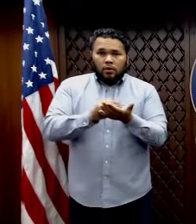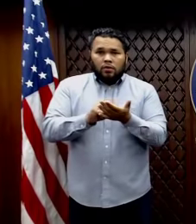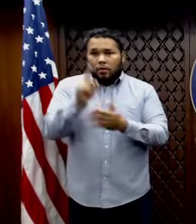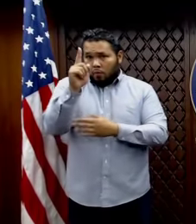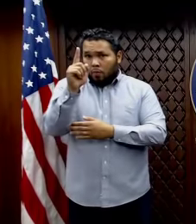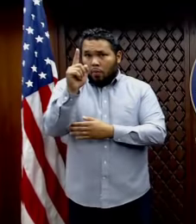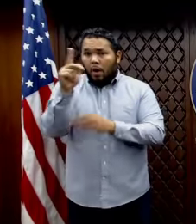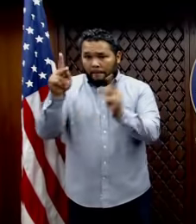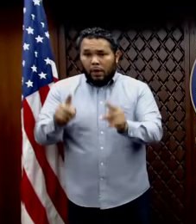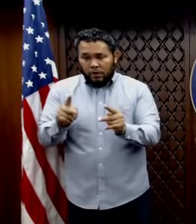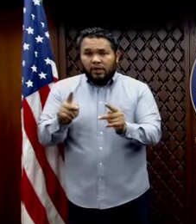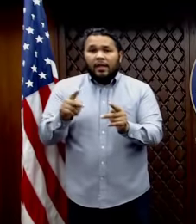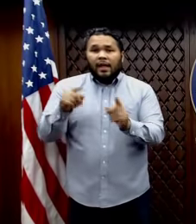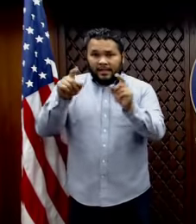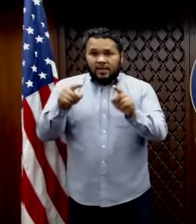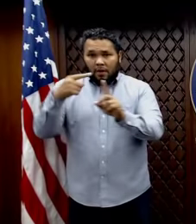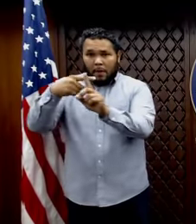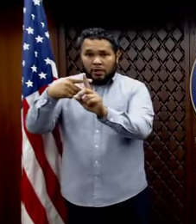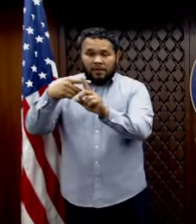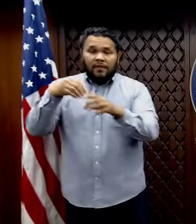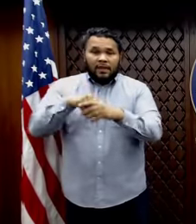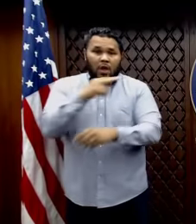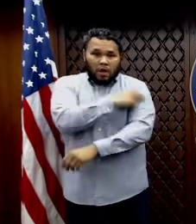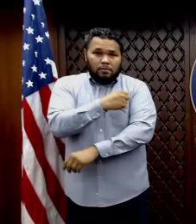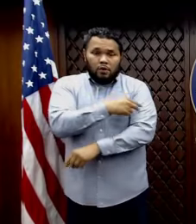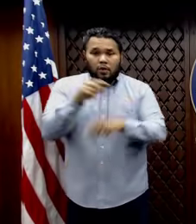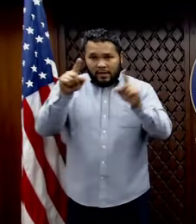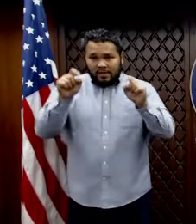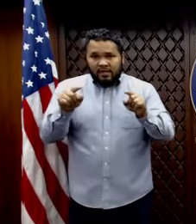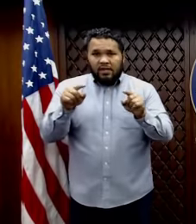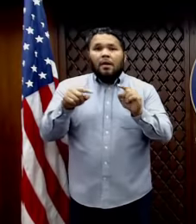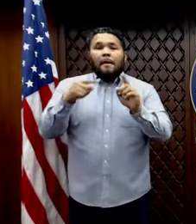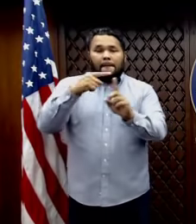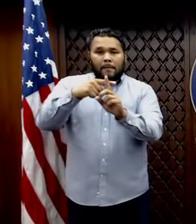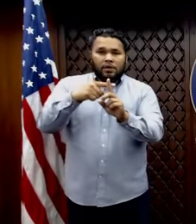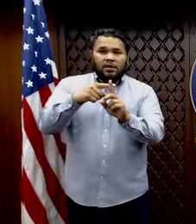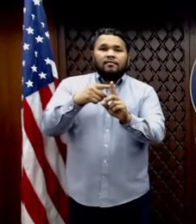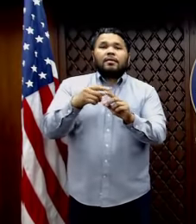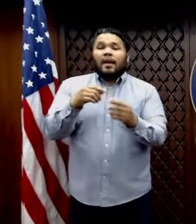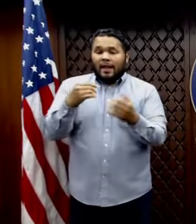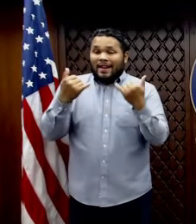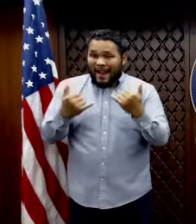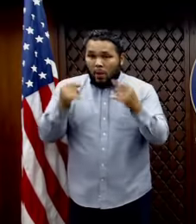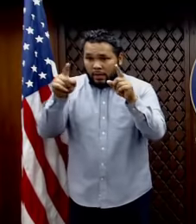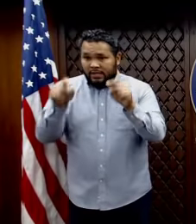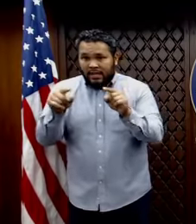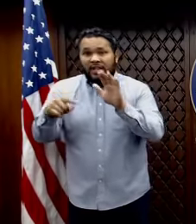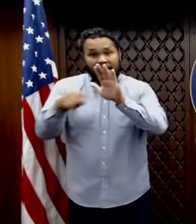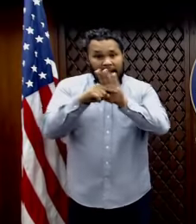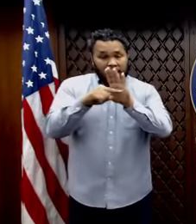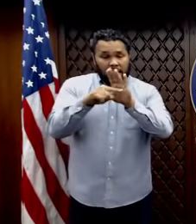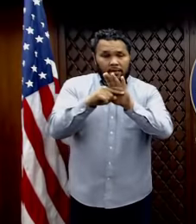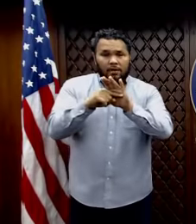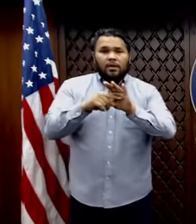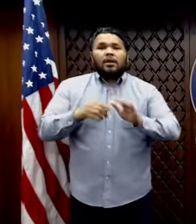with COVID positive, tested twice negative. So that individual will be going home. So there is some success